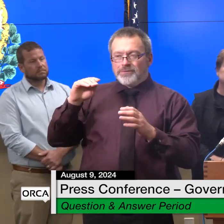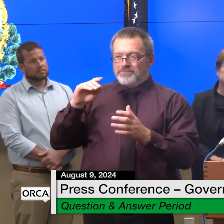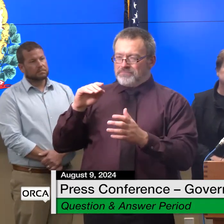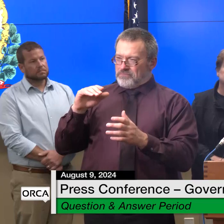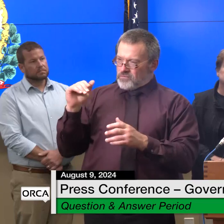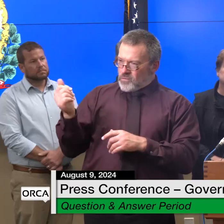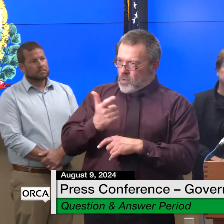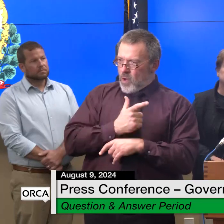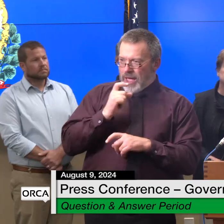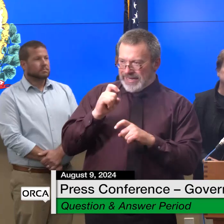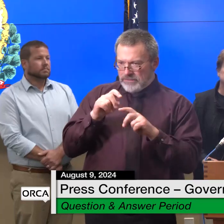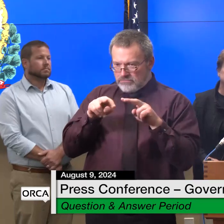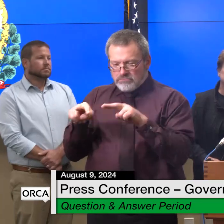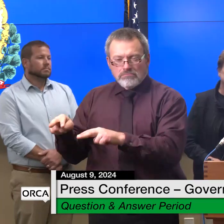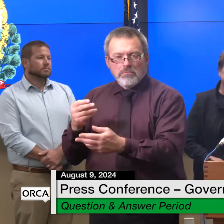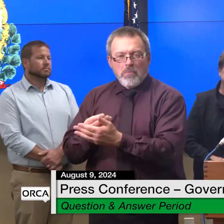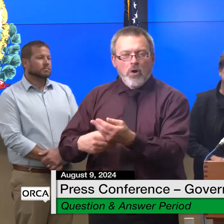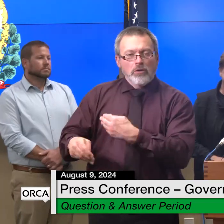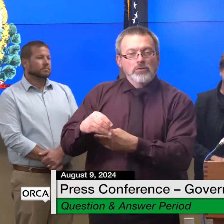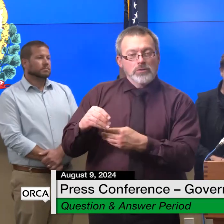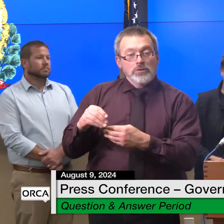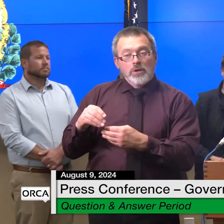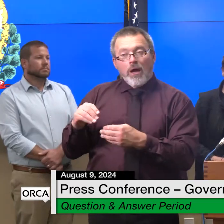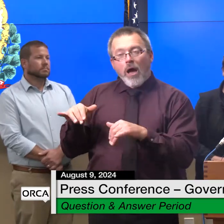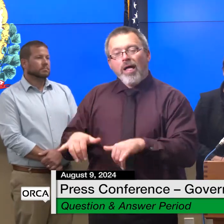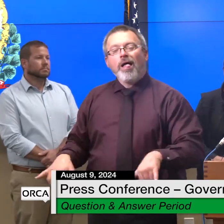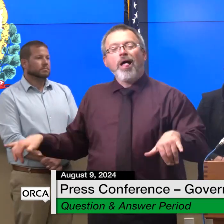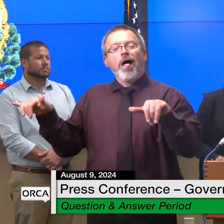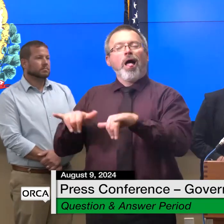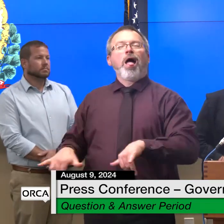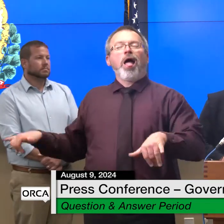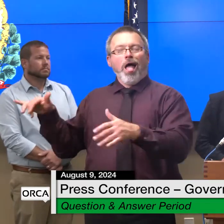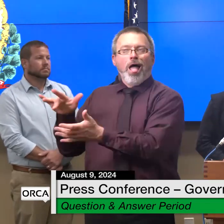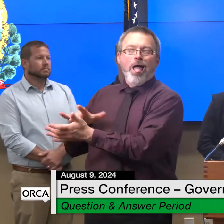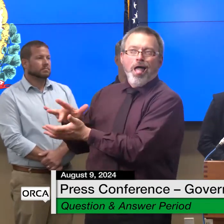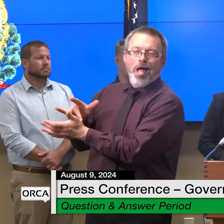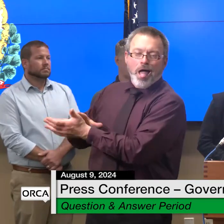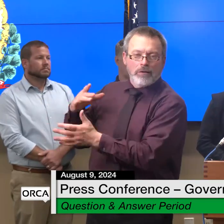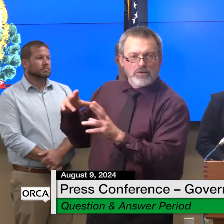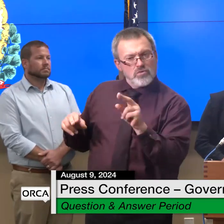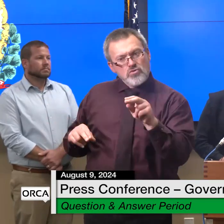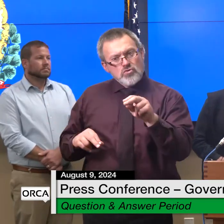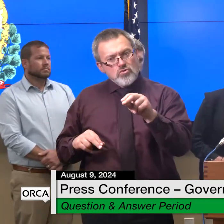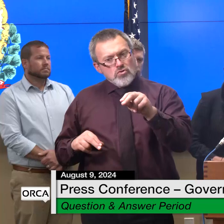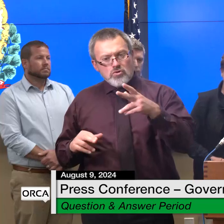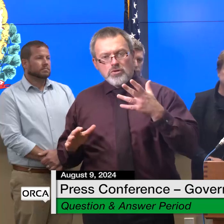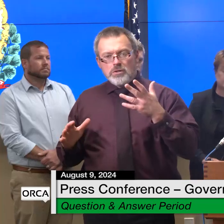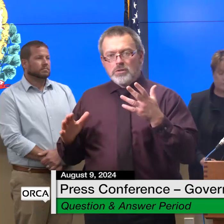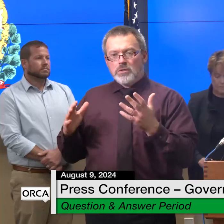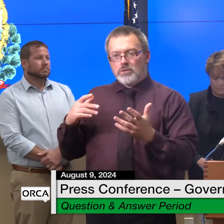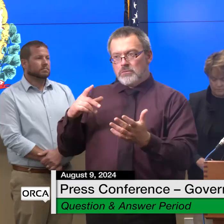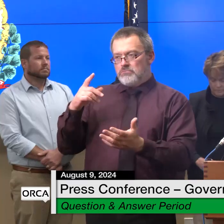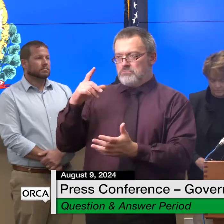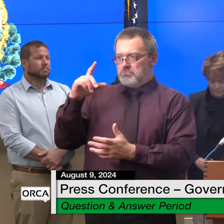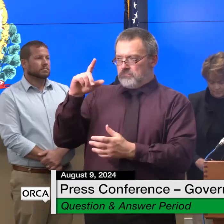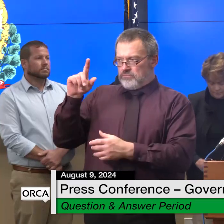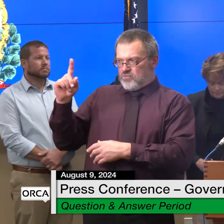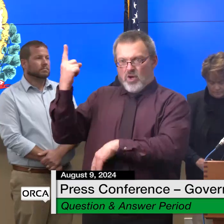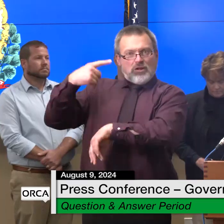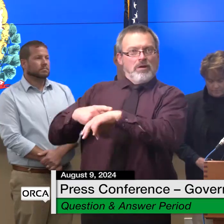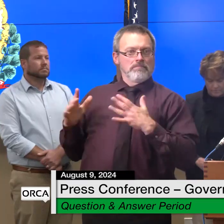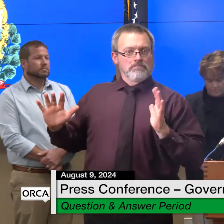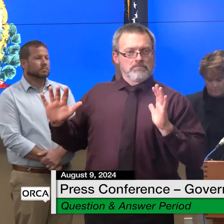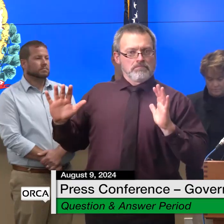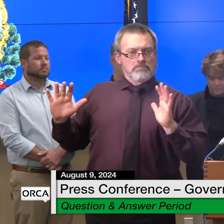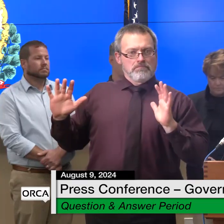having the legislature um reflect on what that really means one-time money isn't ongoing money and i